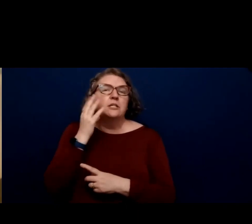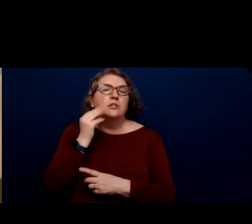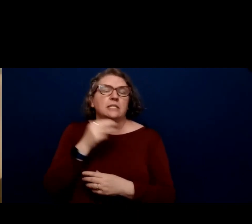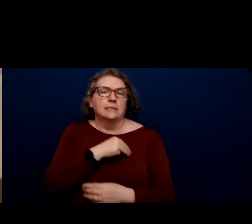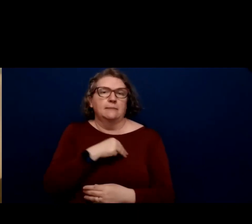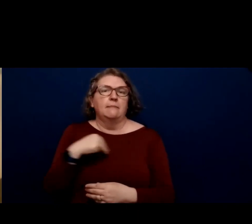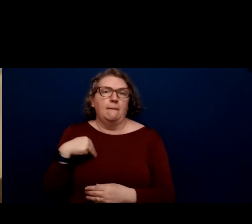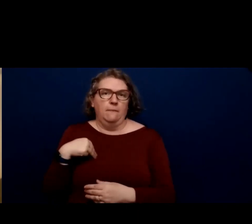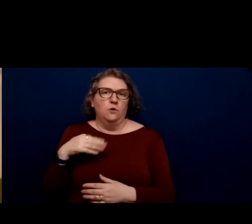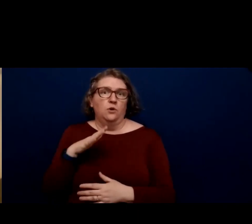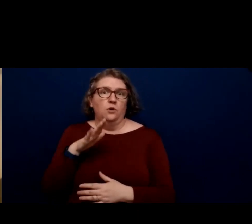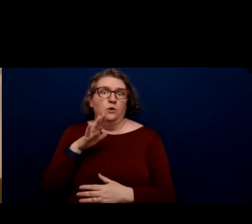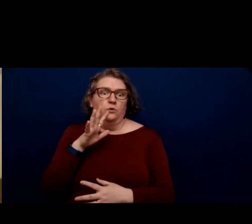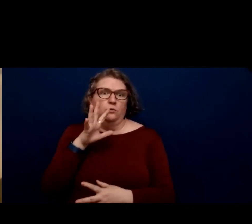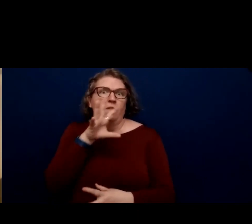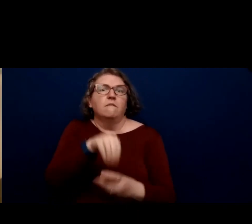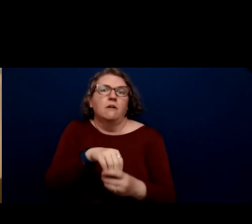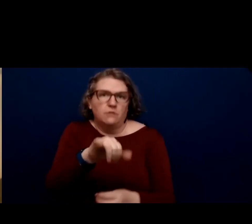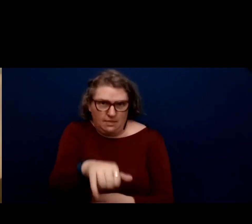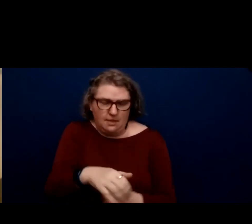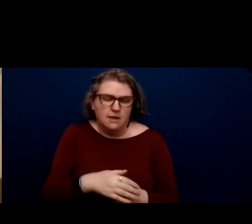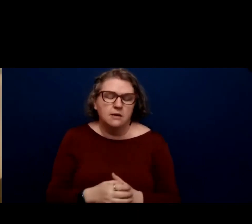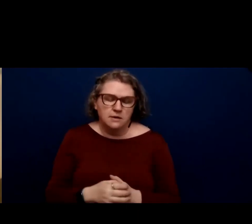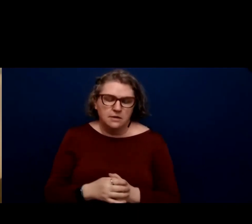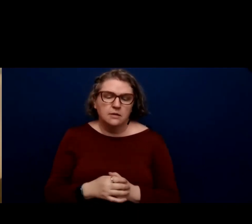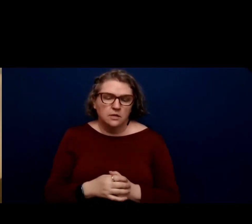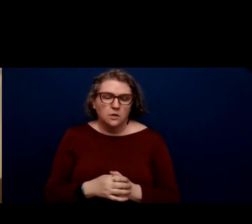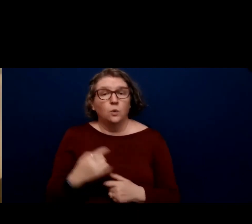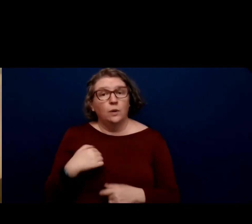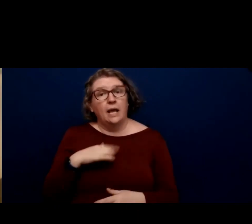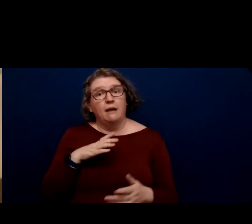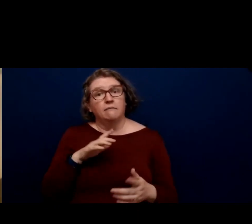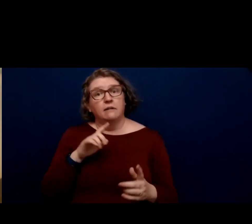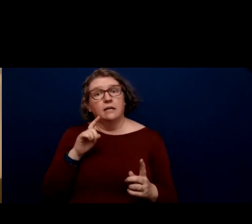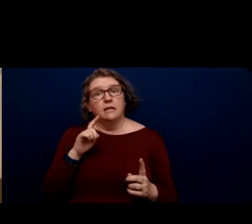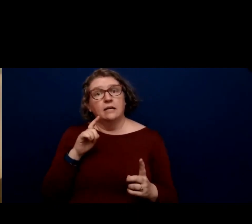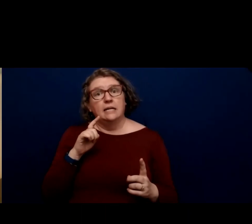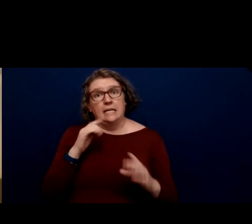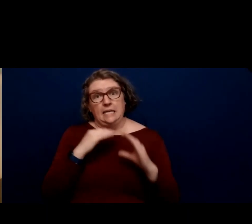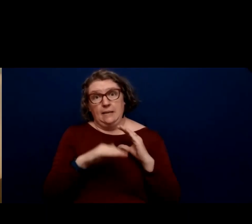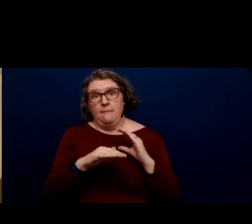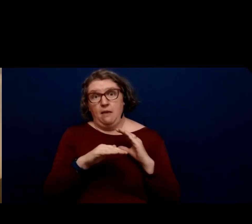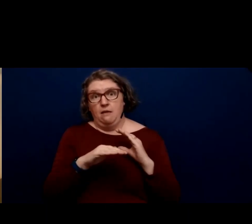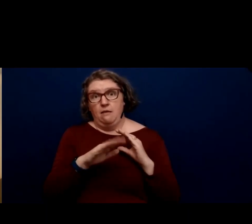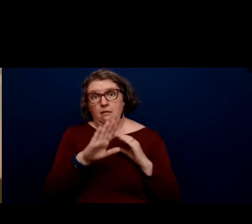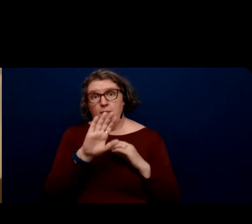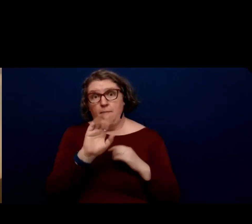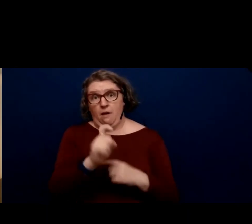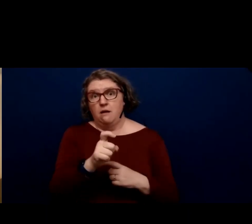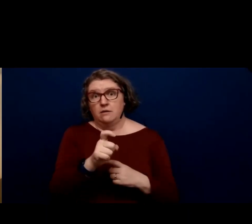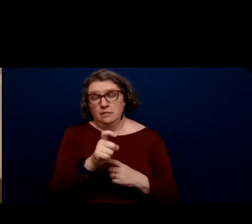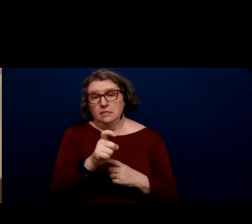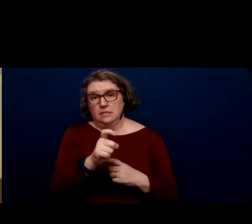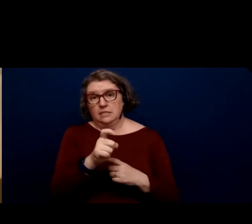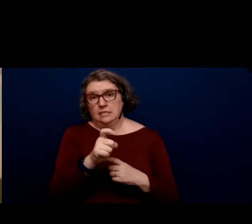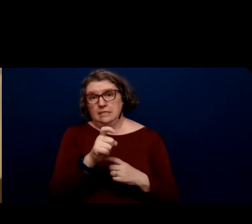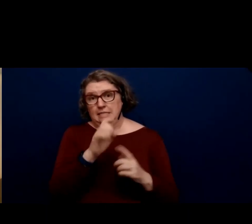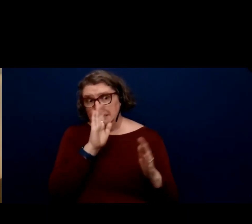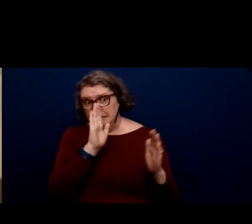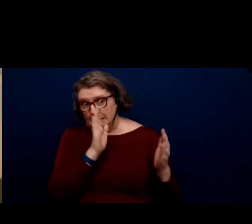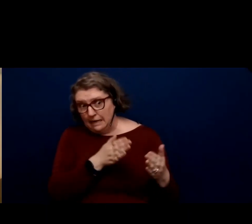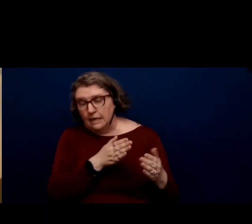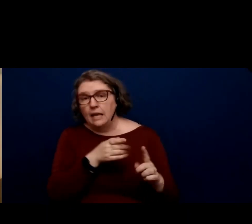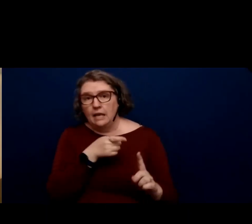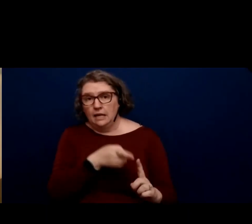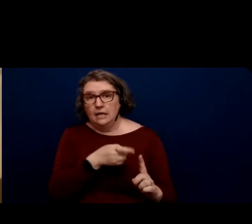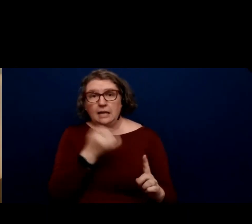it. Um, um, we have a dedicated email box. If you run in, Joseph or anybody else, if you run